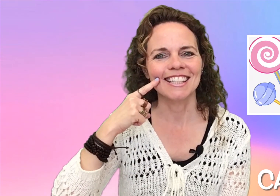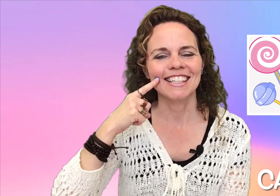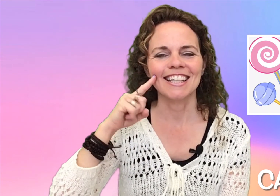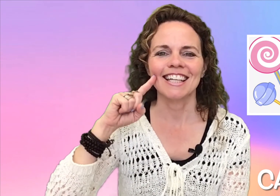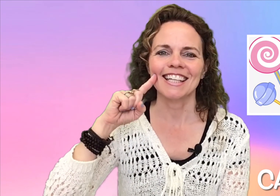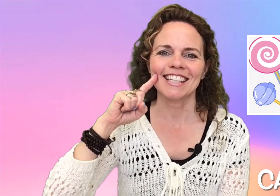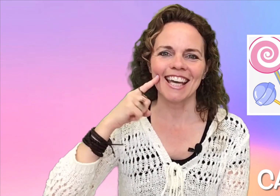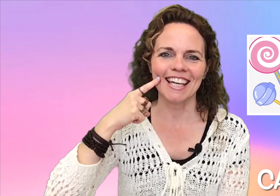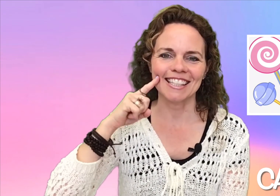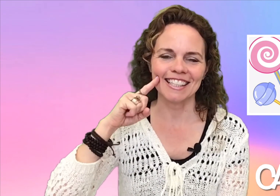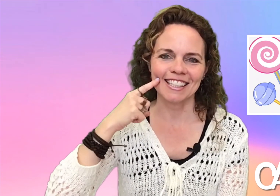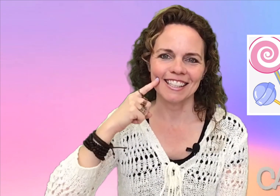Candy.